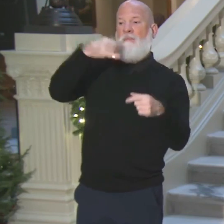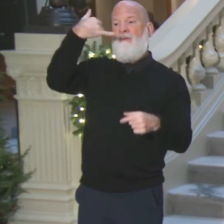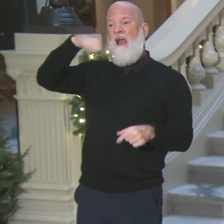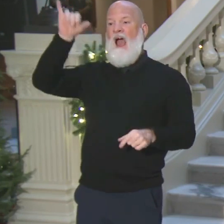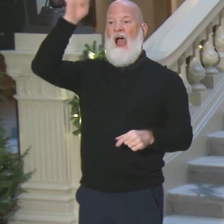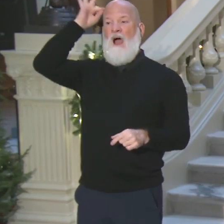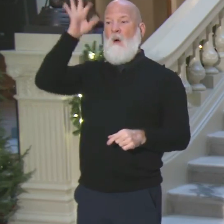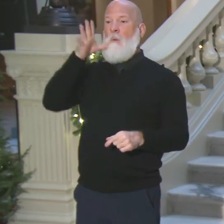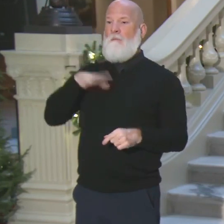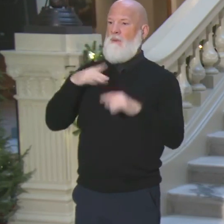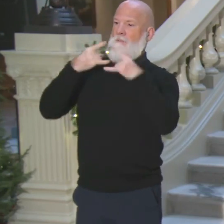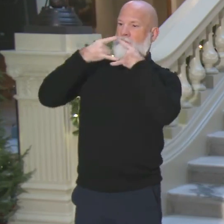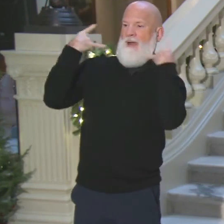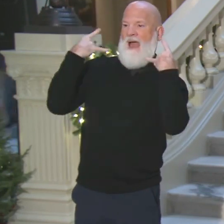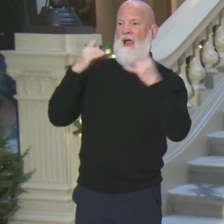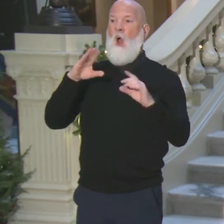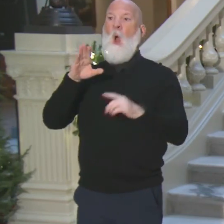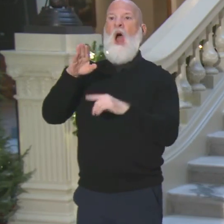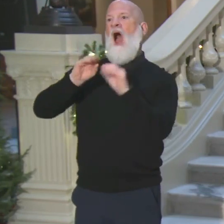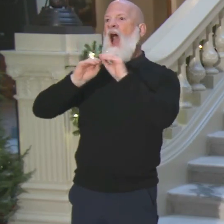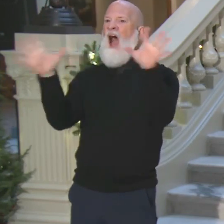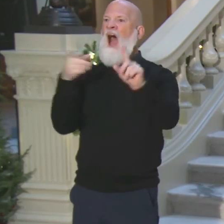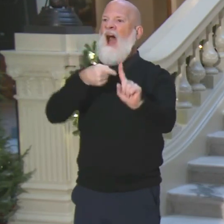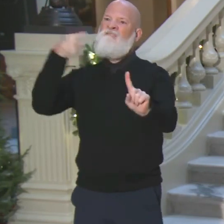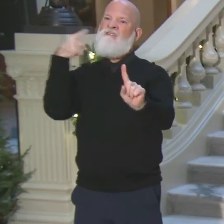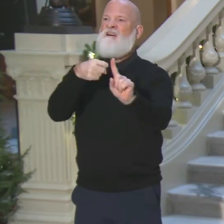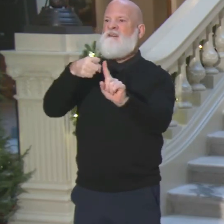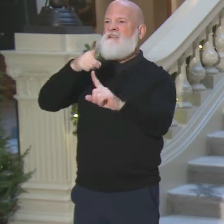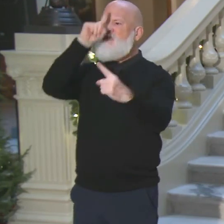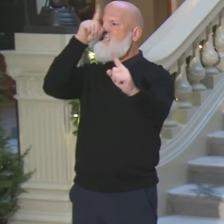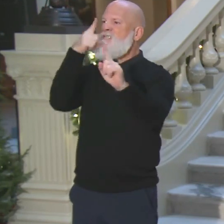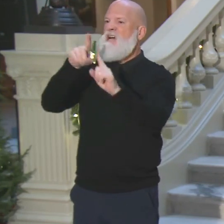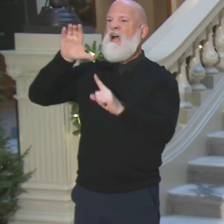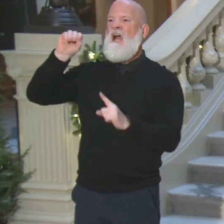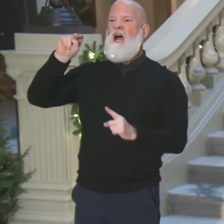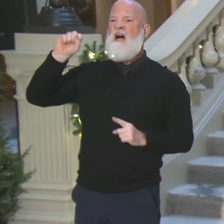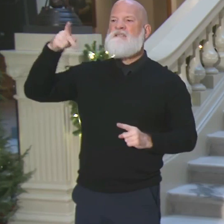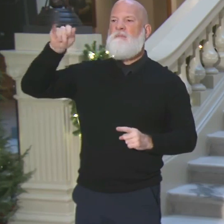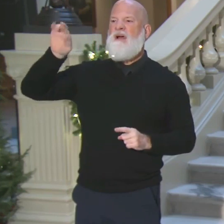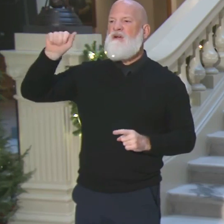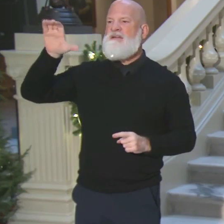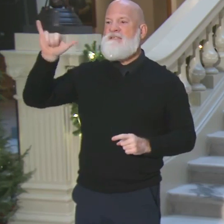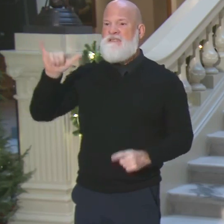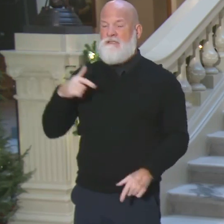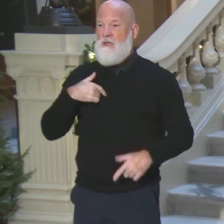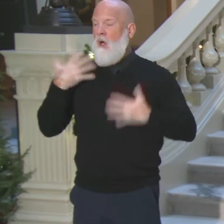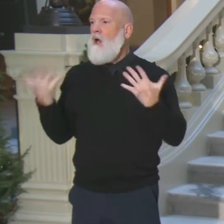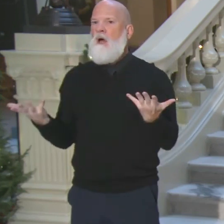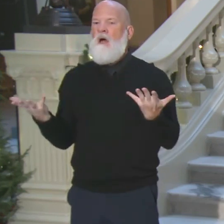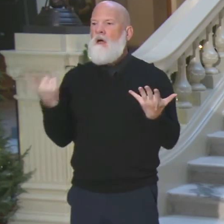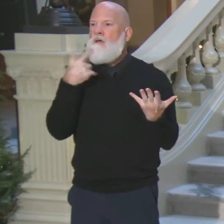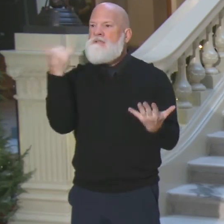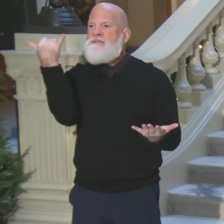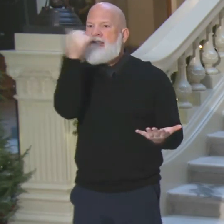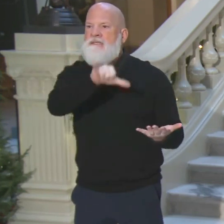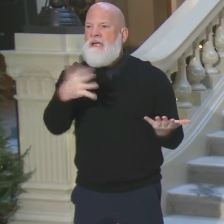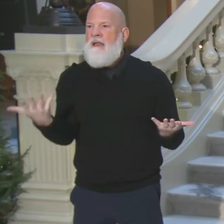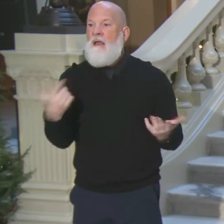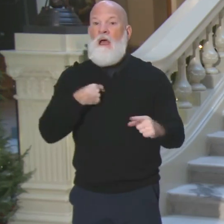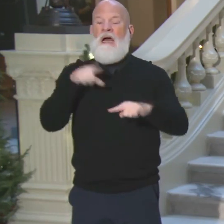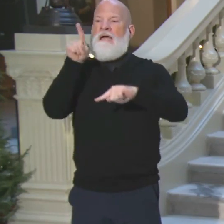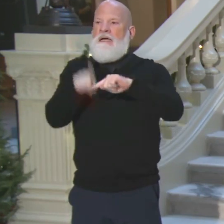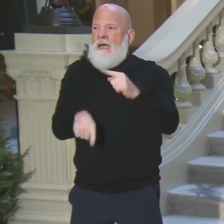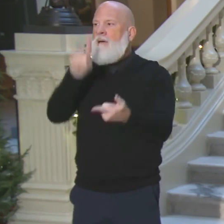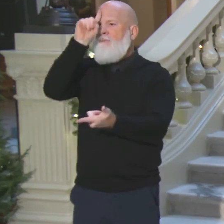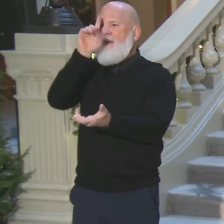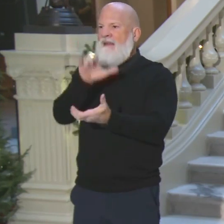in Pennsylvania. It's ridiculous. I can't believe I have to keep on standing here and saying these things, but I do. So